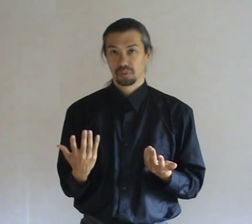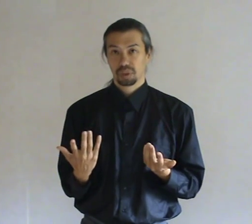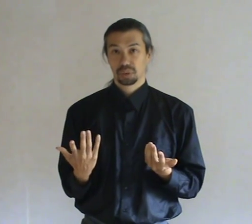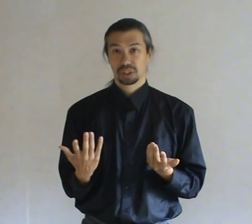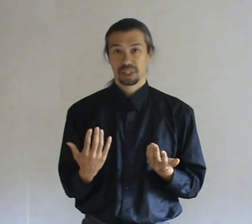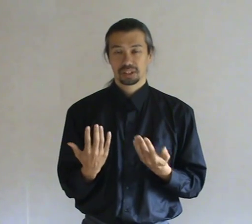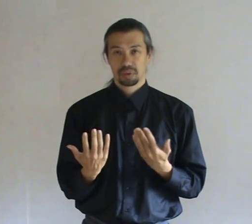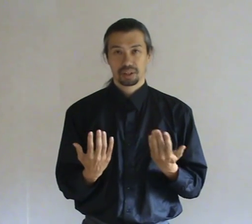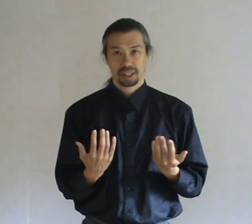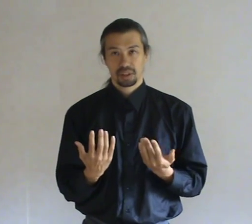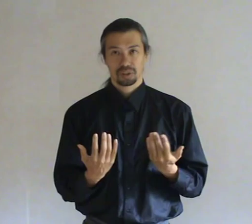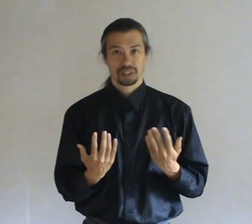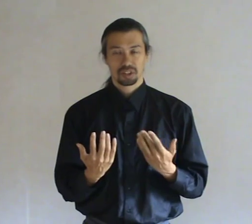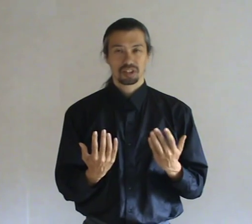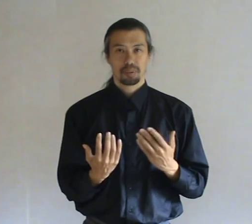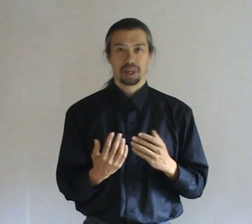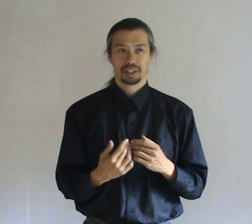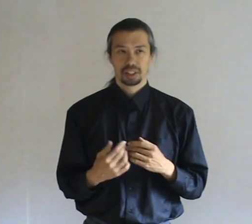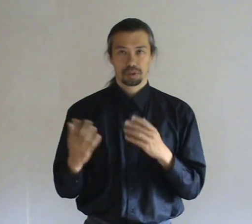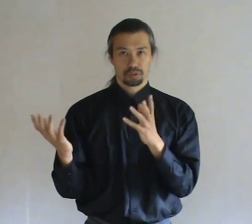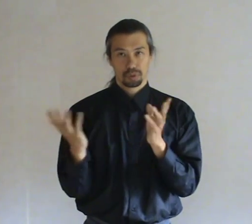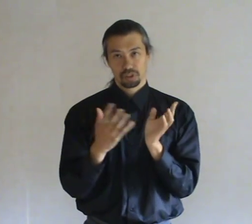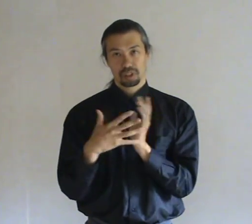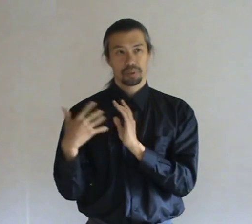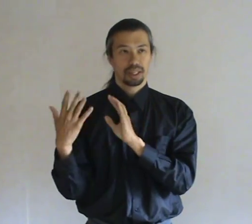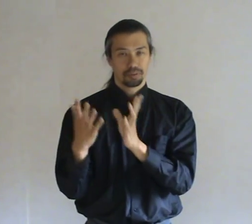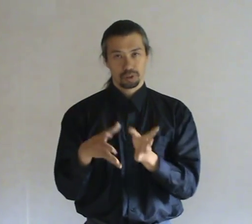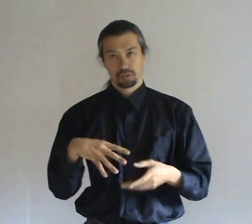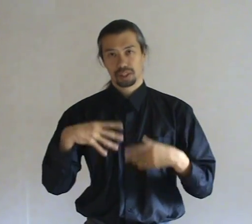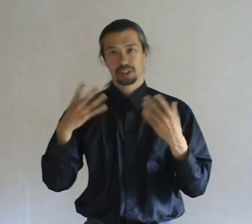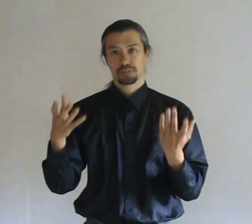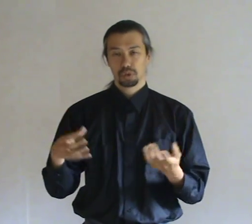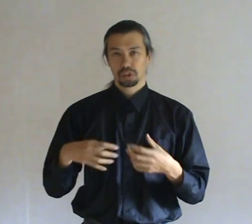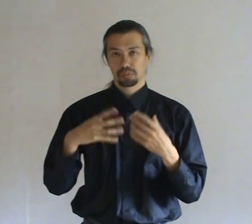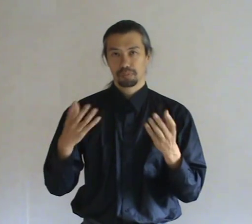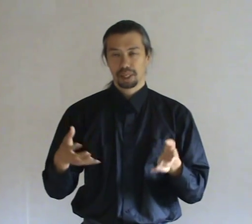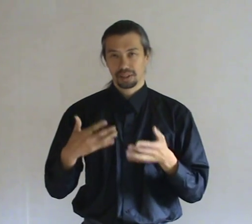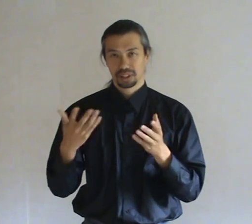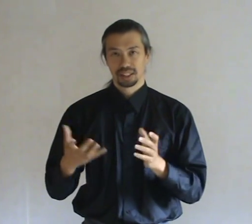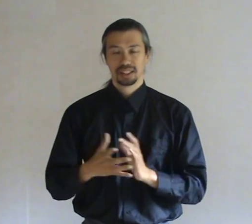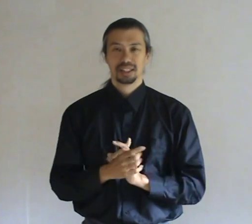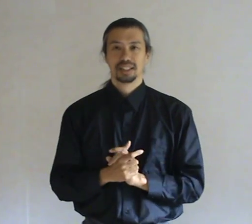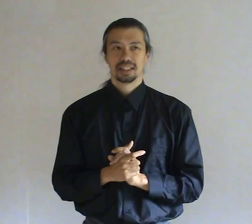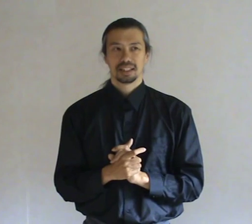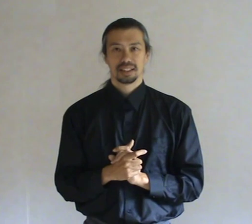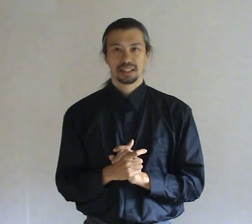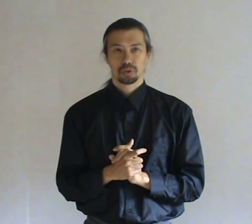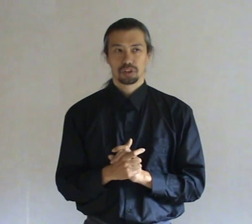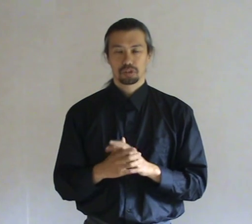Which creates. rather. Chaotic. Unstable. Because food. Is coming in. Food. Is being. Transmuted. Prepared. And all these.